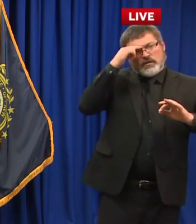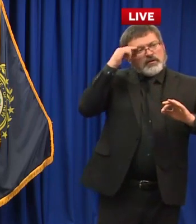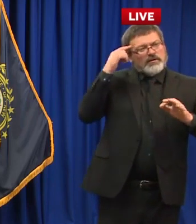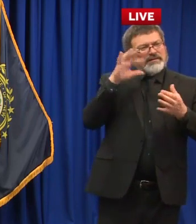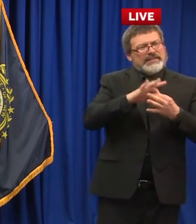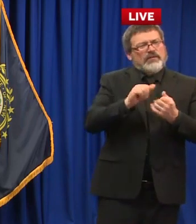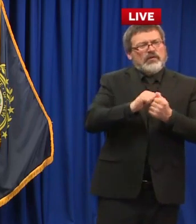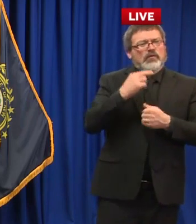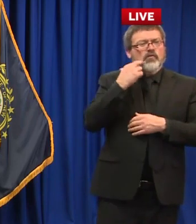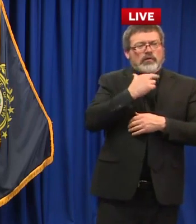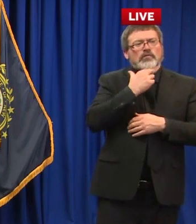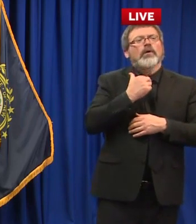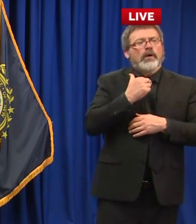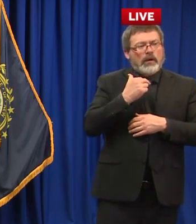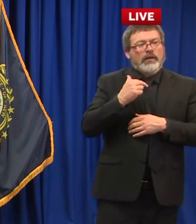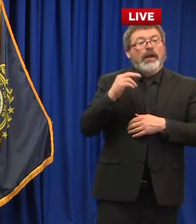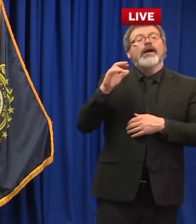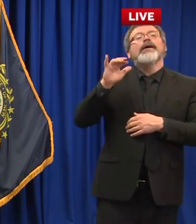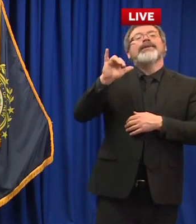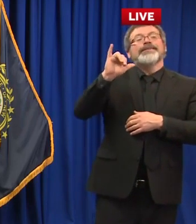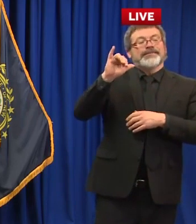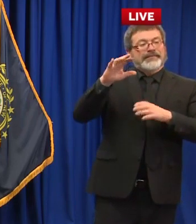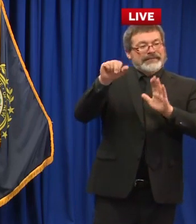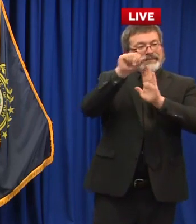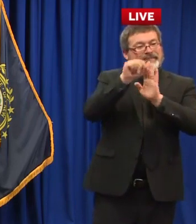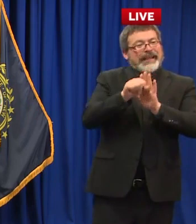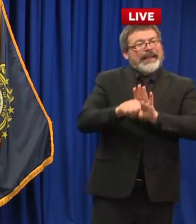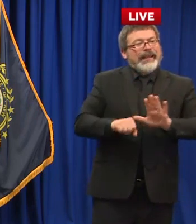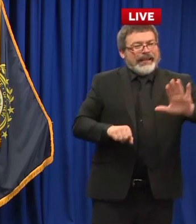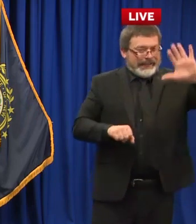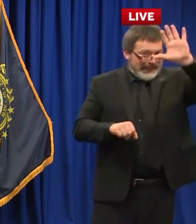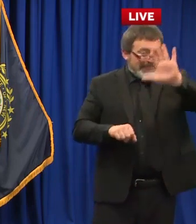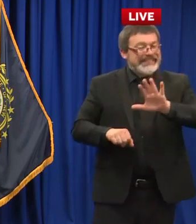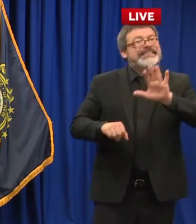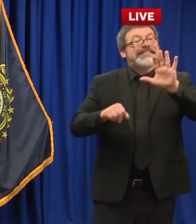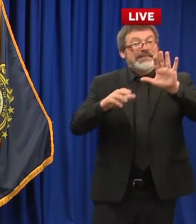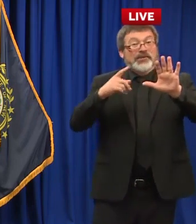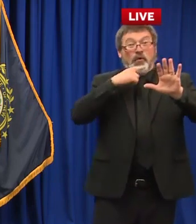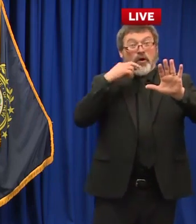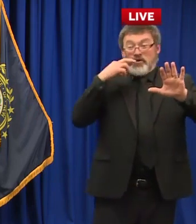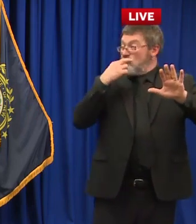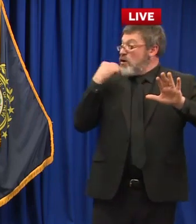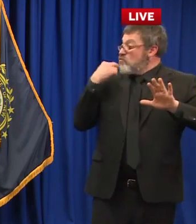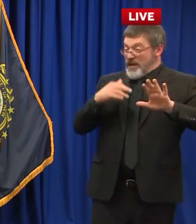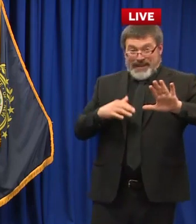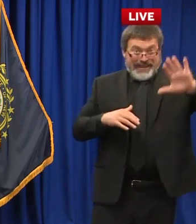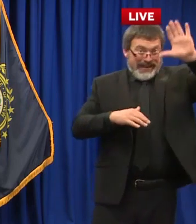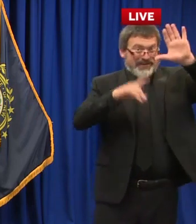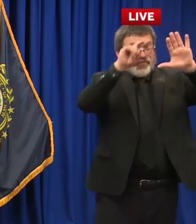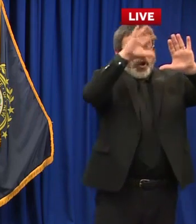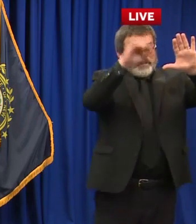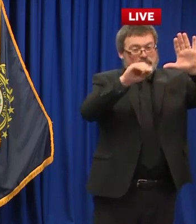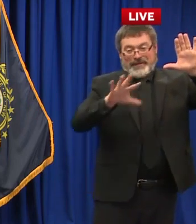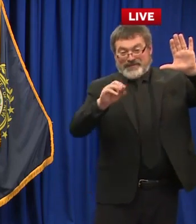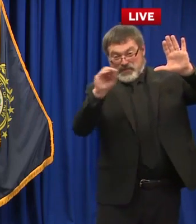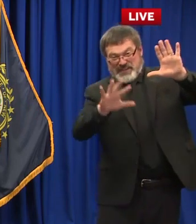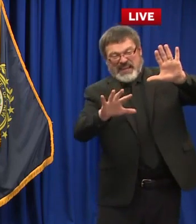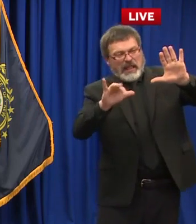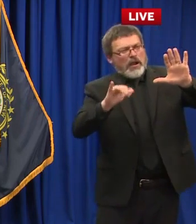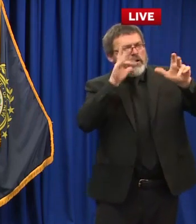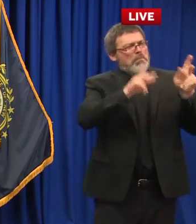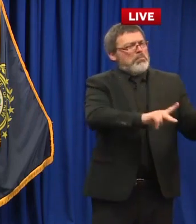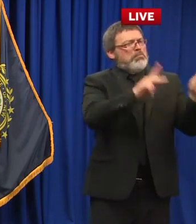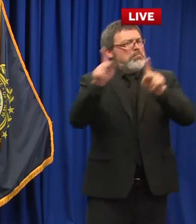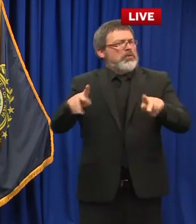the weddings just to repeat the weddings will be maintained at 50 percent uh for the entire state the reason being is that uh when you're at a restaurant